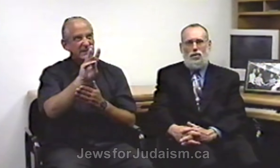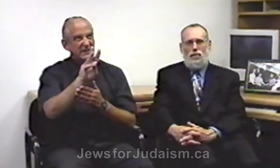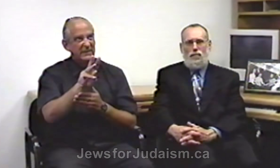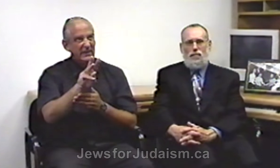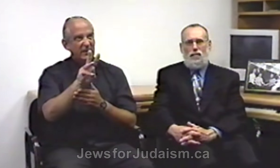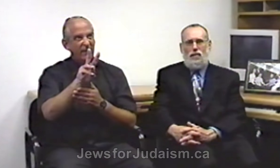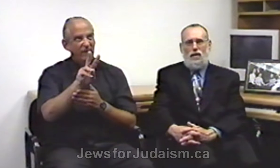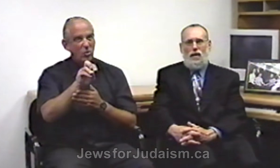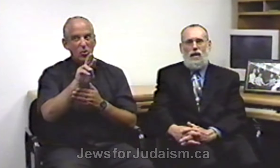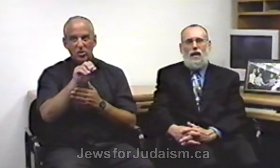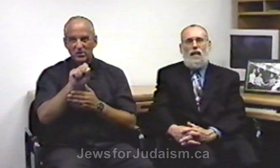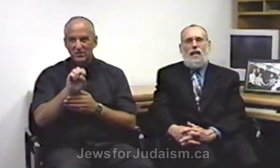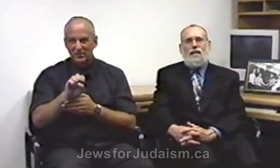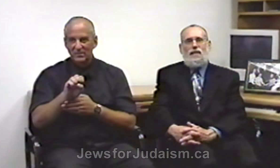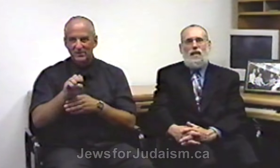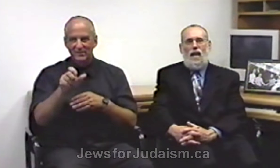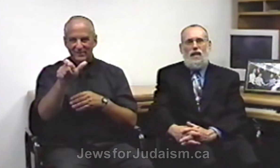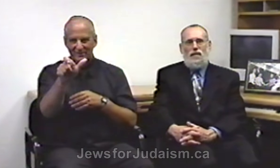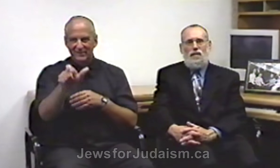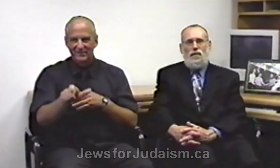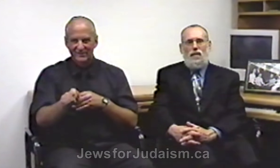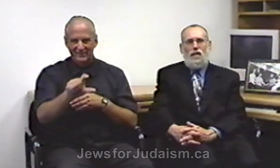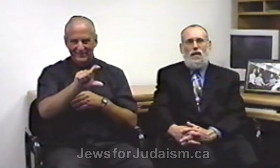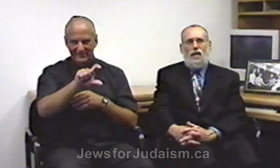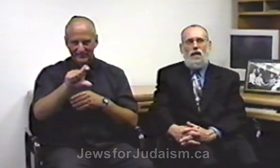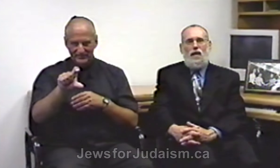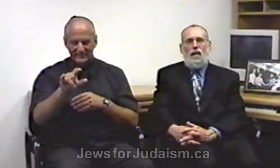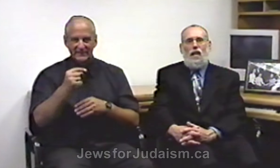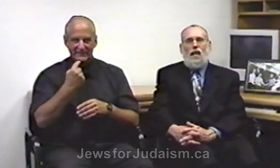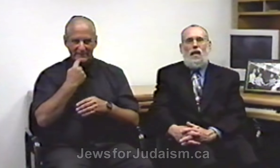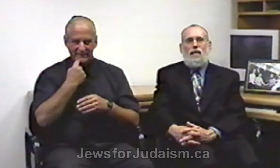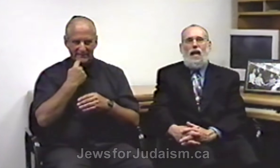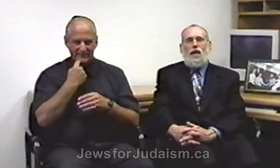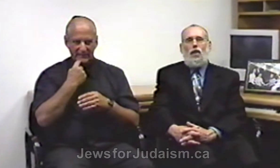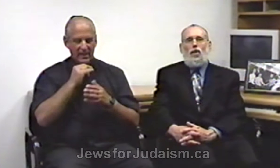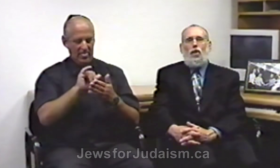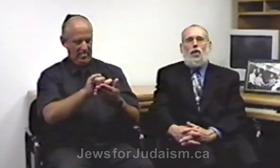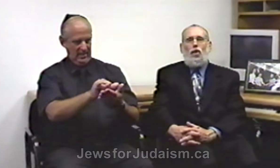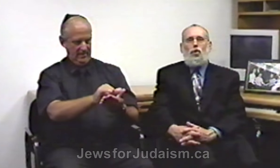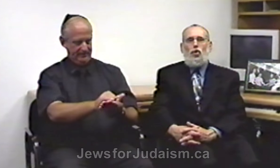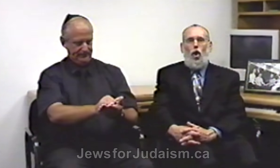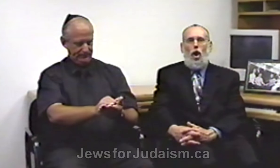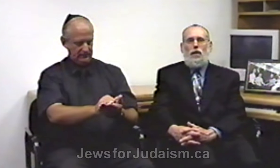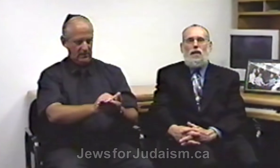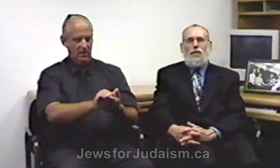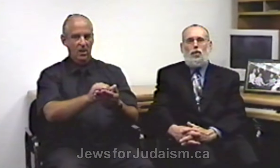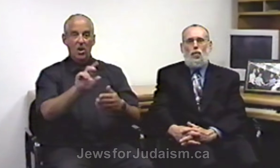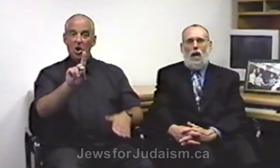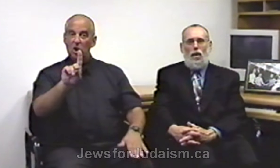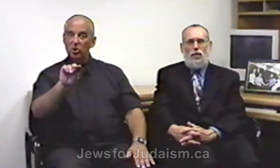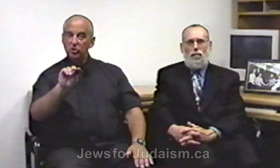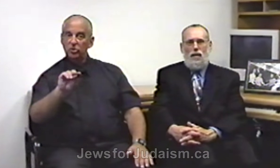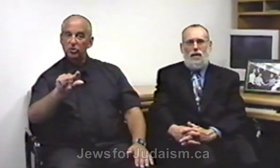it says that dogs have surrounded me